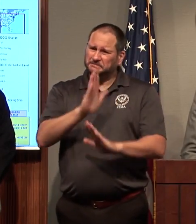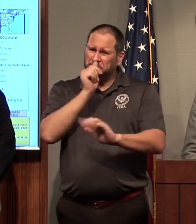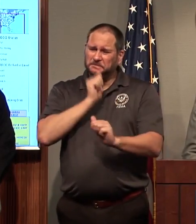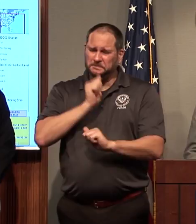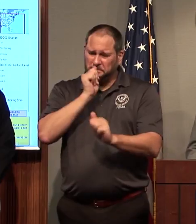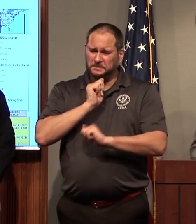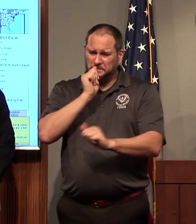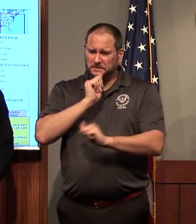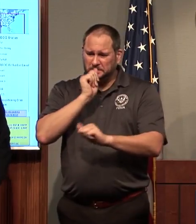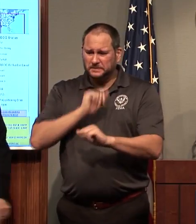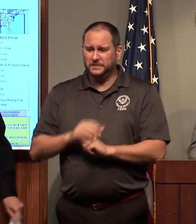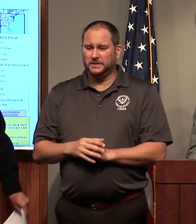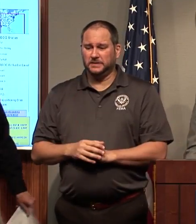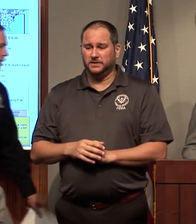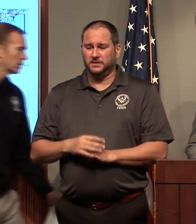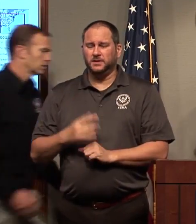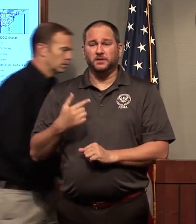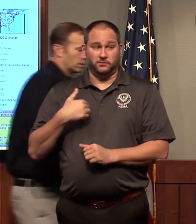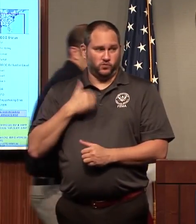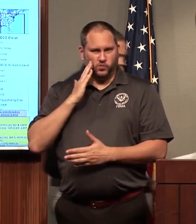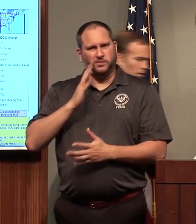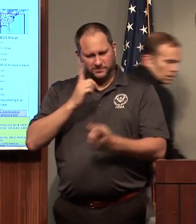be here to answer questions. Thank you.